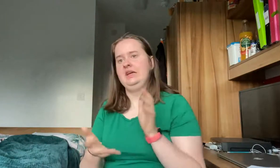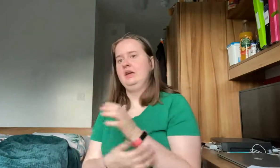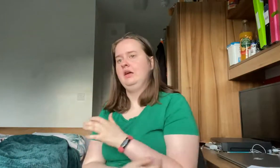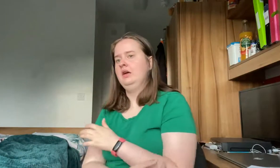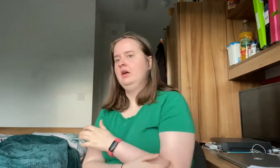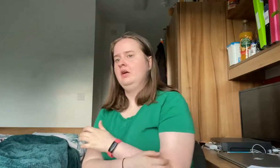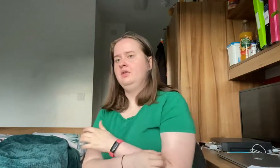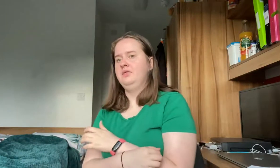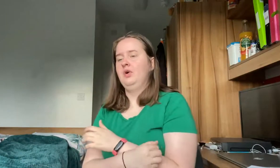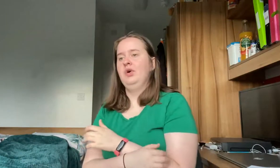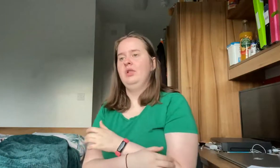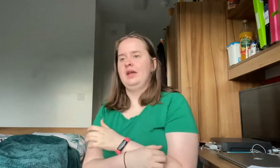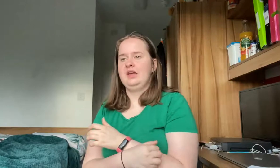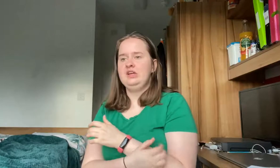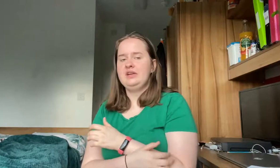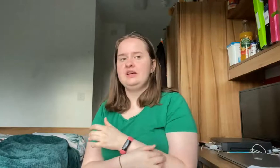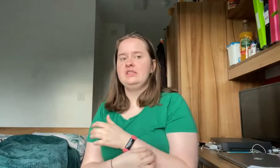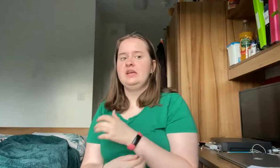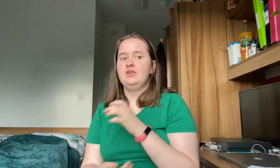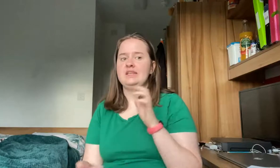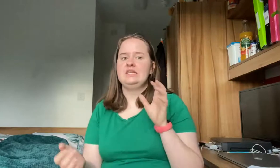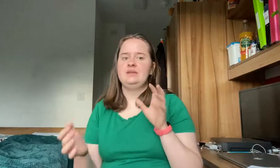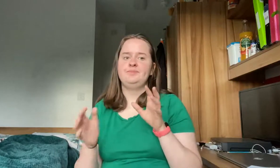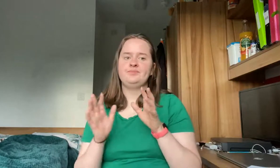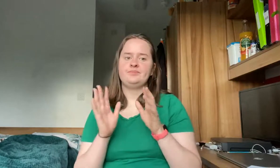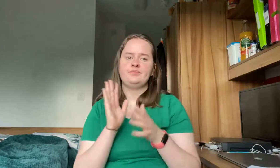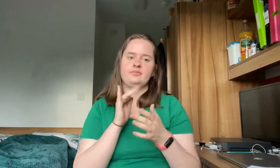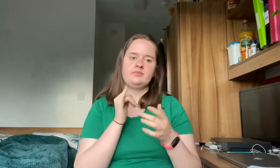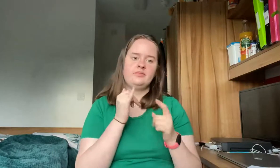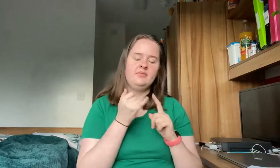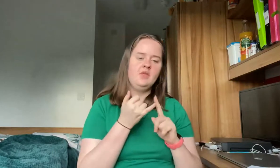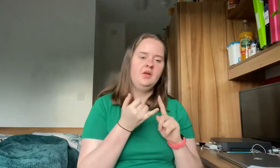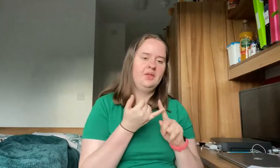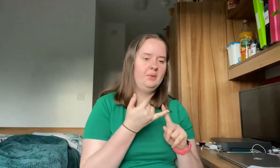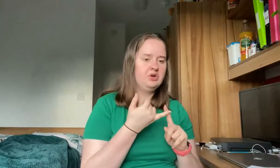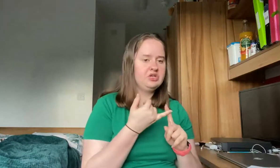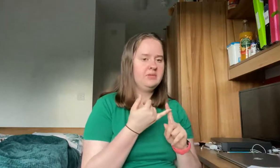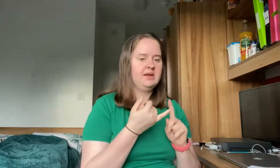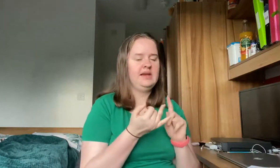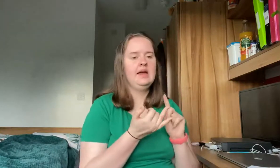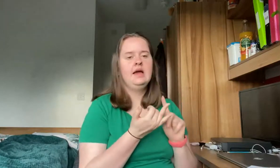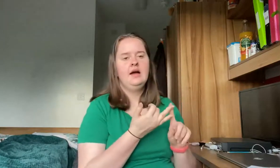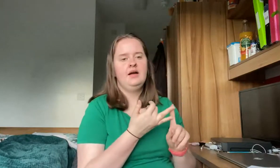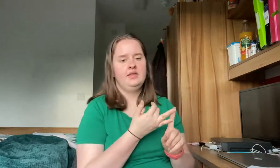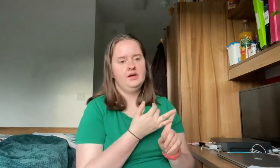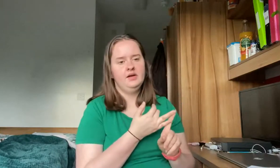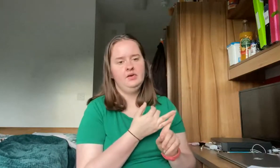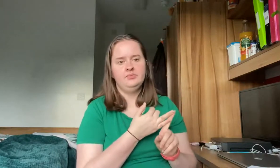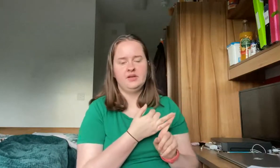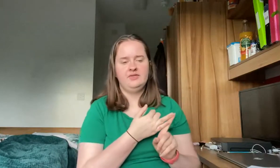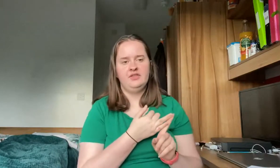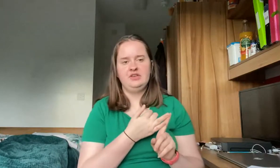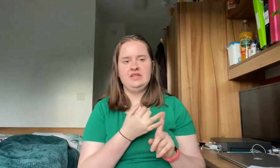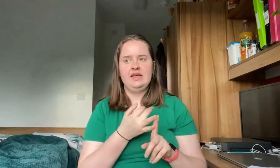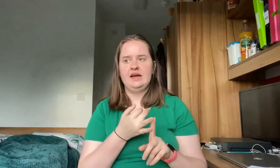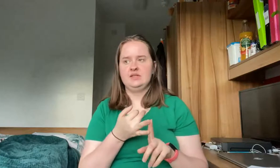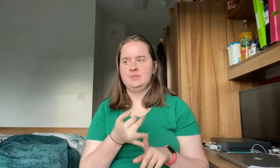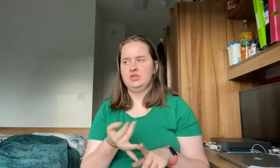for like a uni hoodie granted the washing money and the money for the hoodie had been